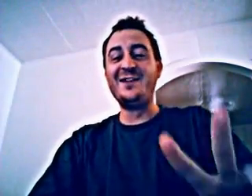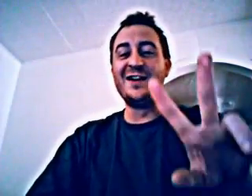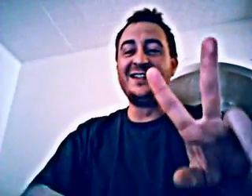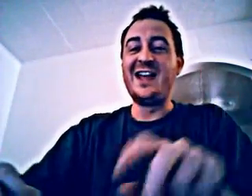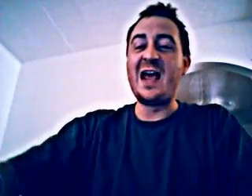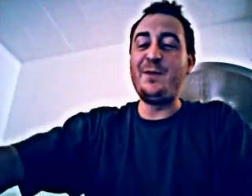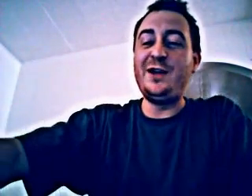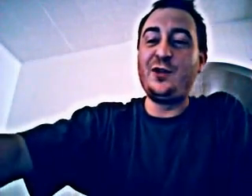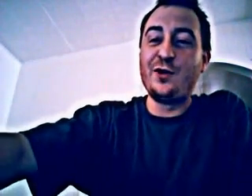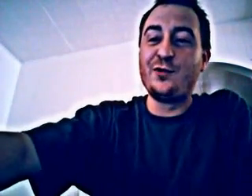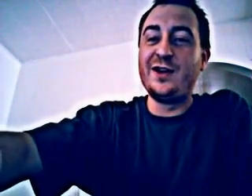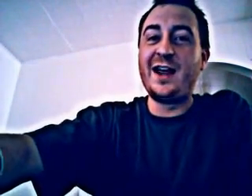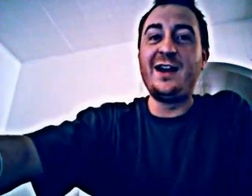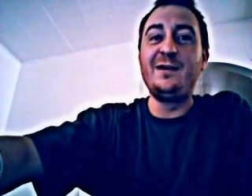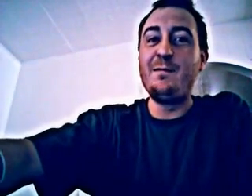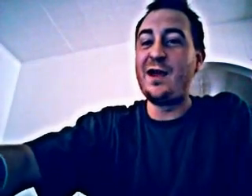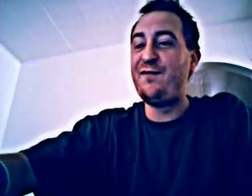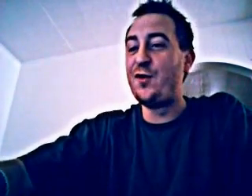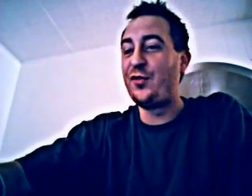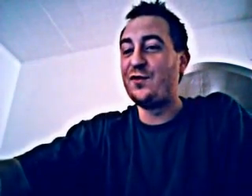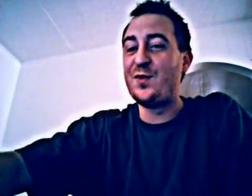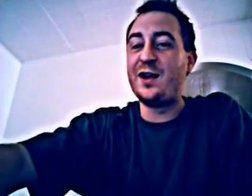anyways, Happy Greenery Day. May 4th, everybody.